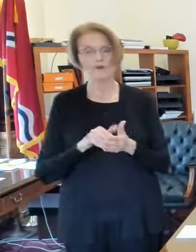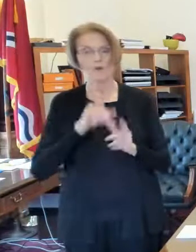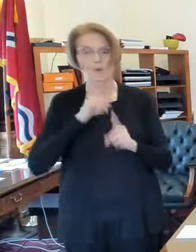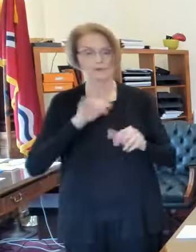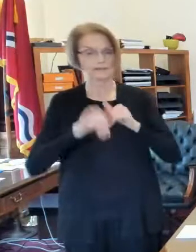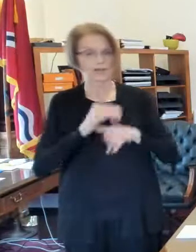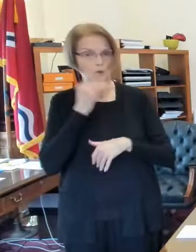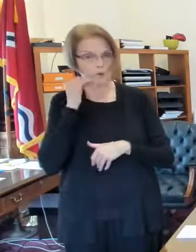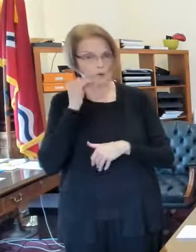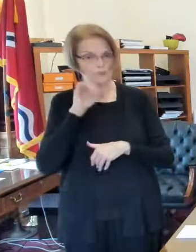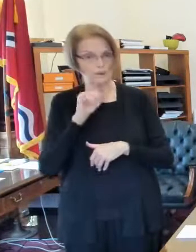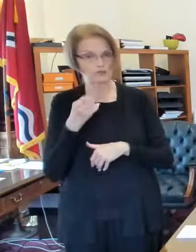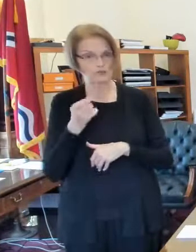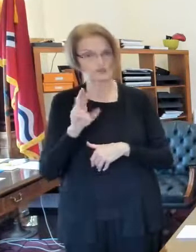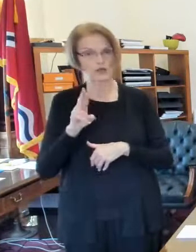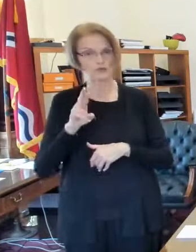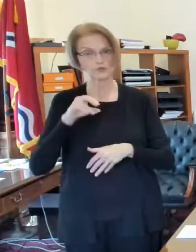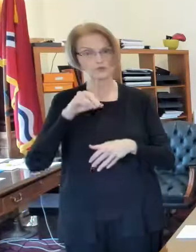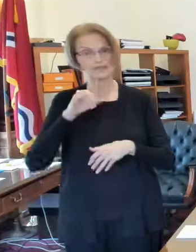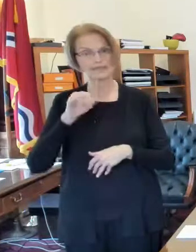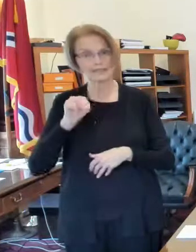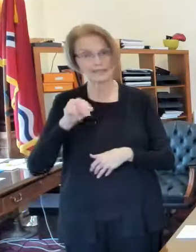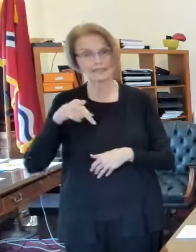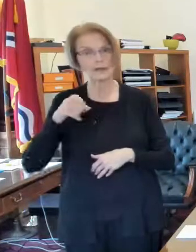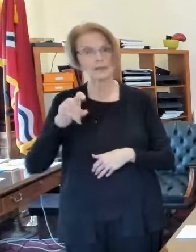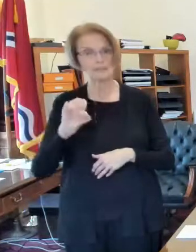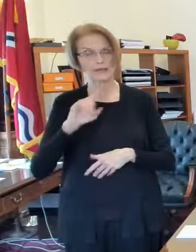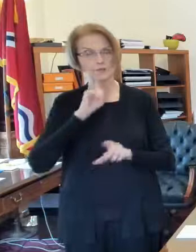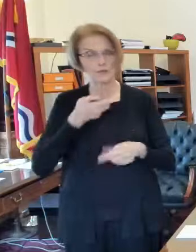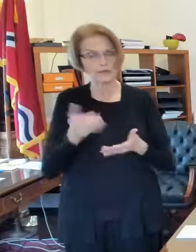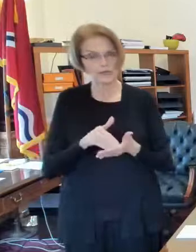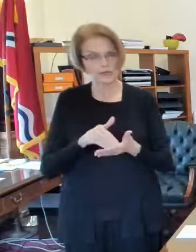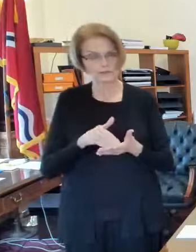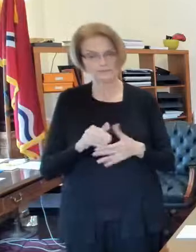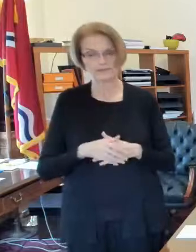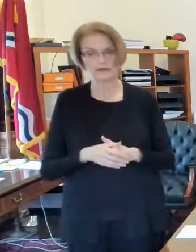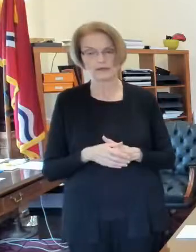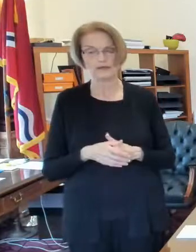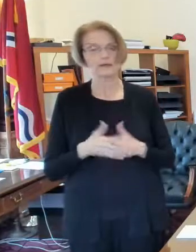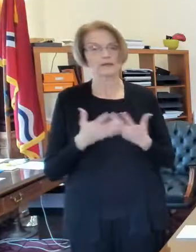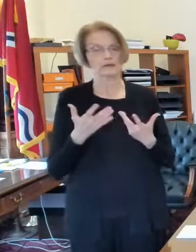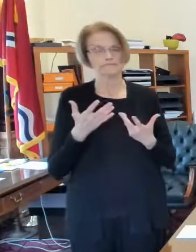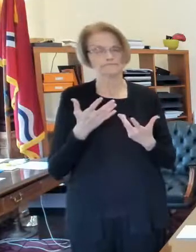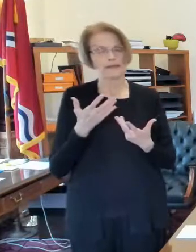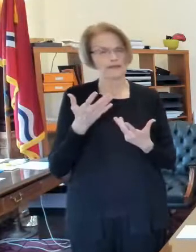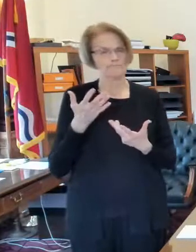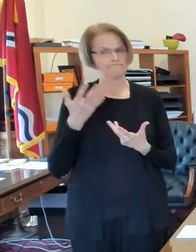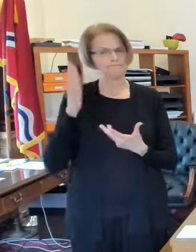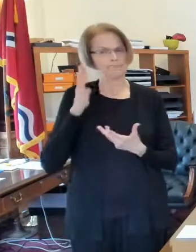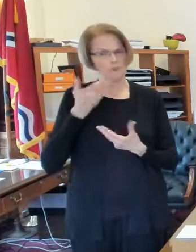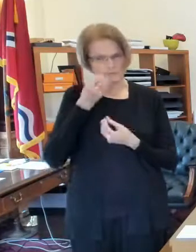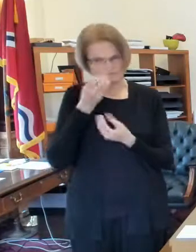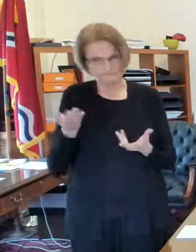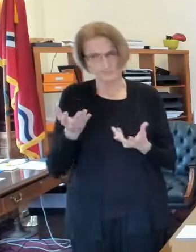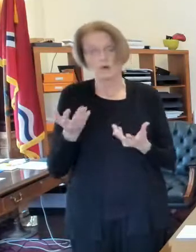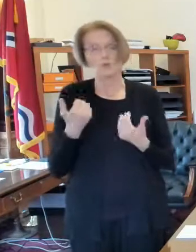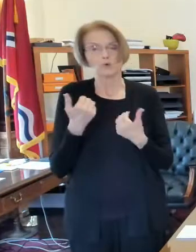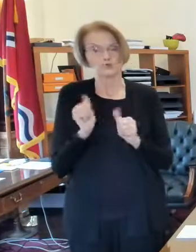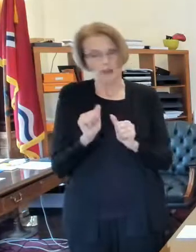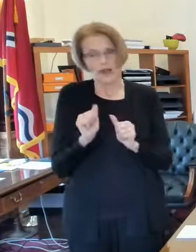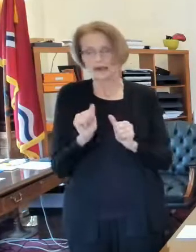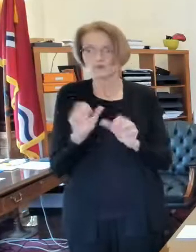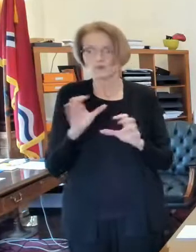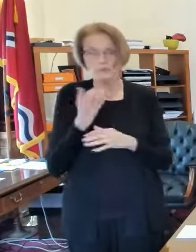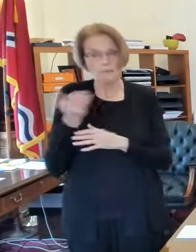so i think we you know we've talked about that and what we've said is we're really trying to do what is necessary and what we know is that